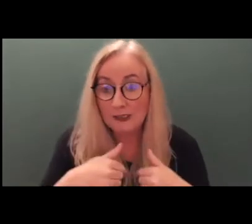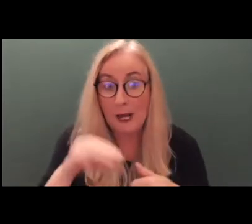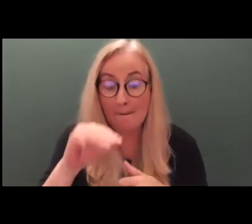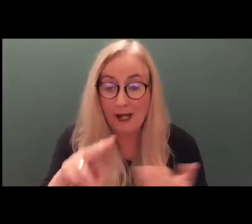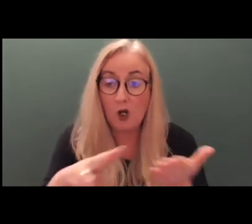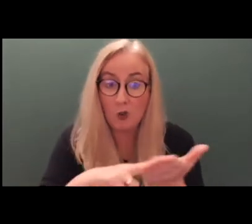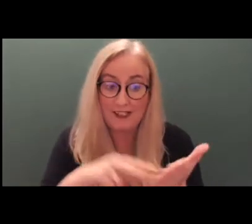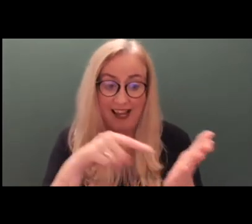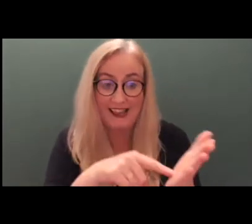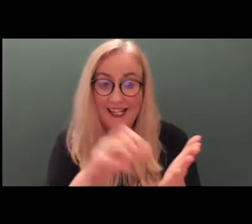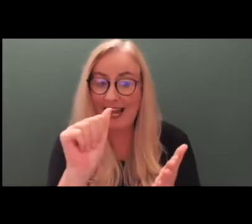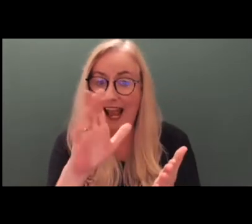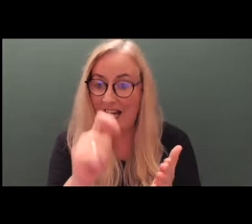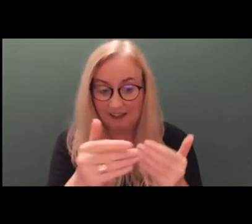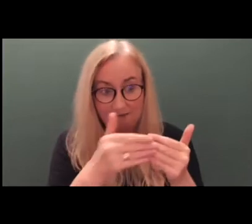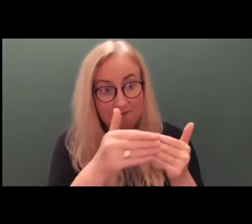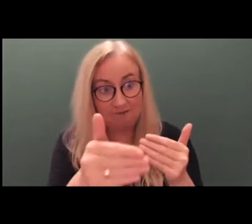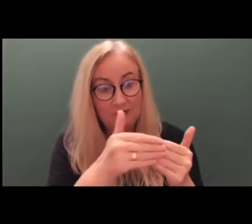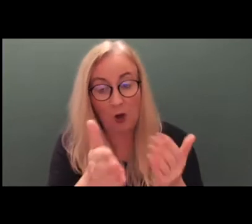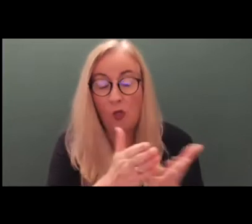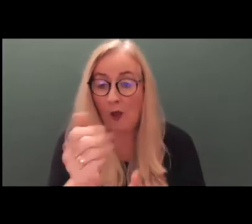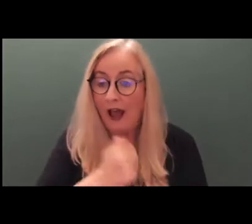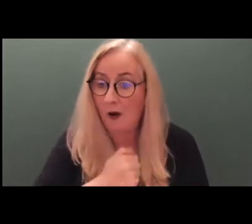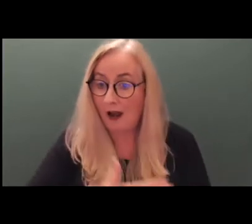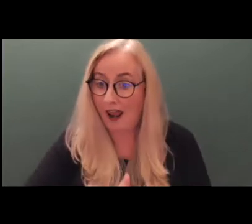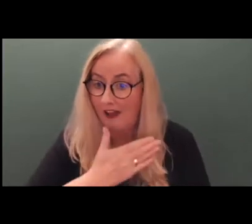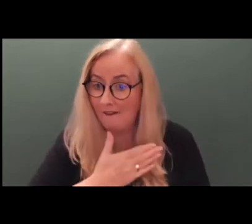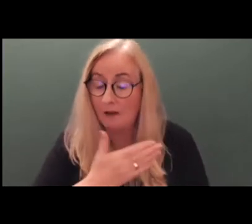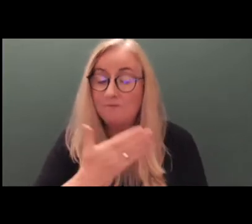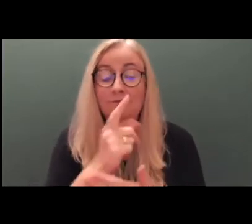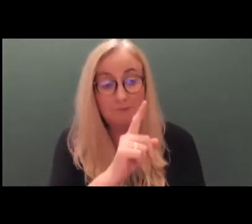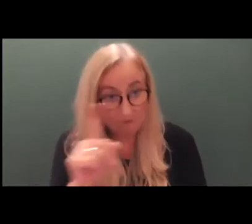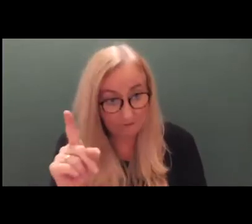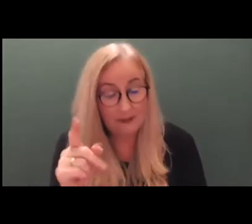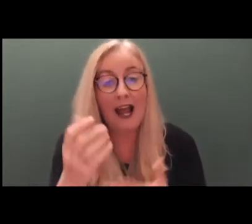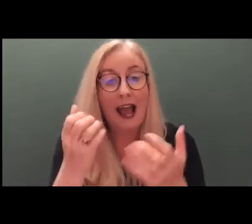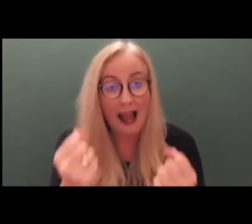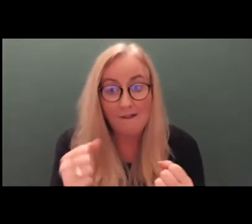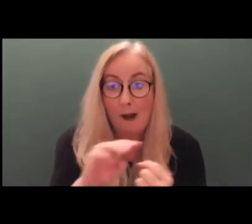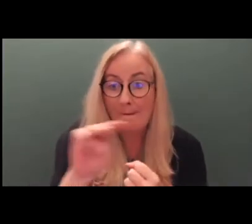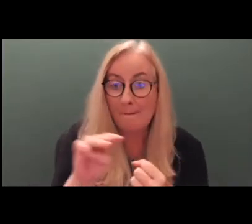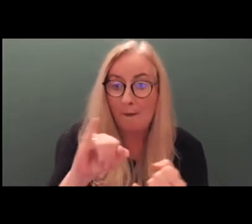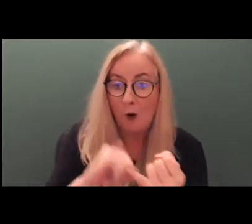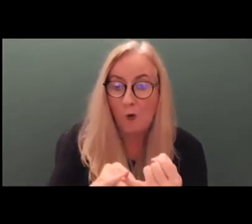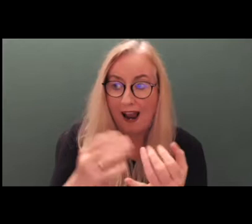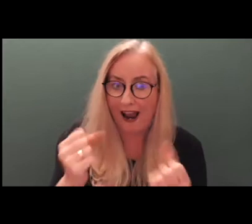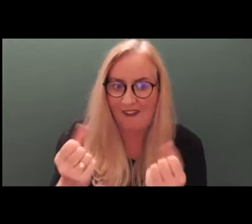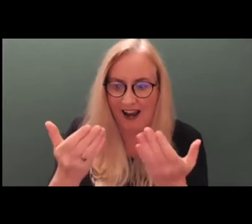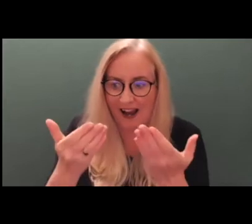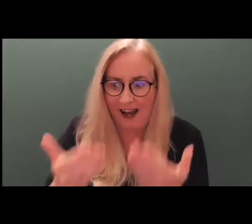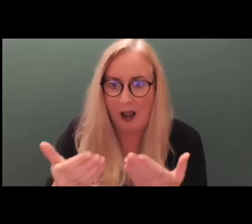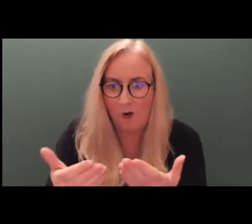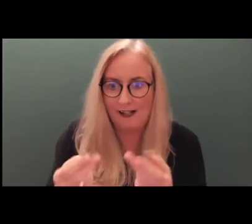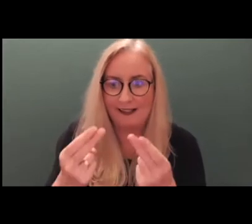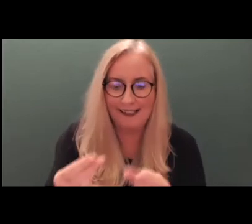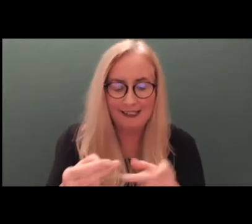of the Act at one time or another during our lifetimes. However, there are people who may be the more immediate beneficiaries of the